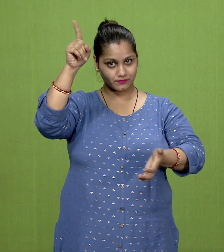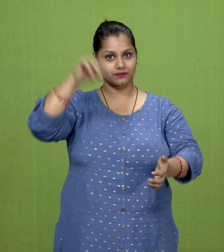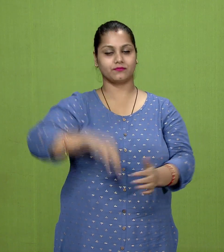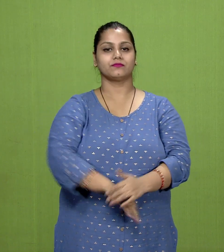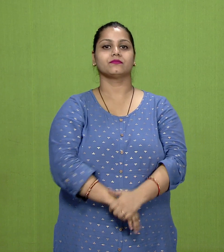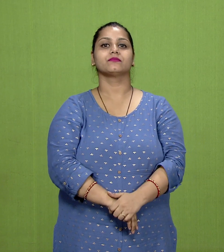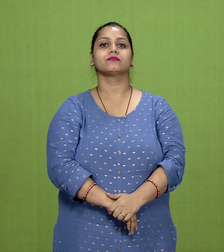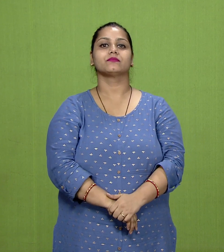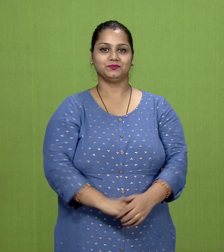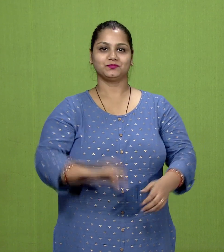Chedi,